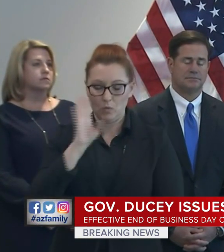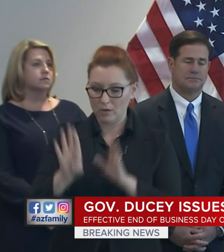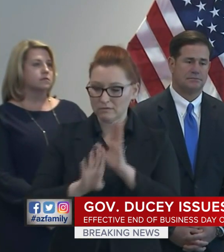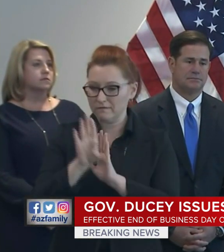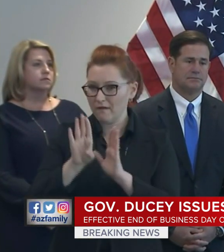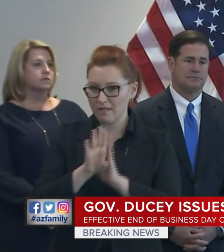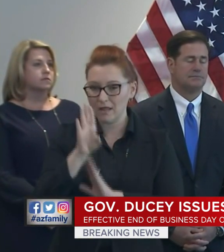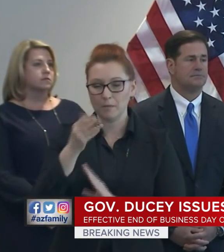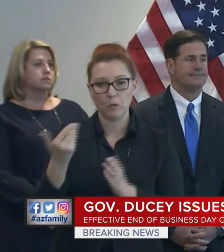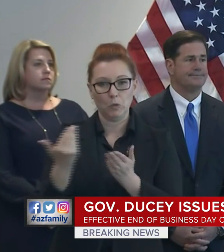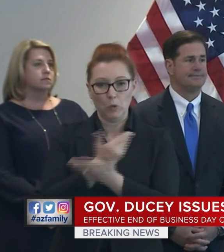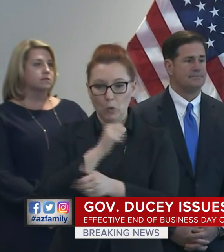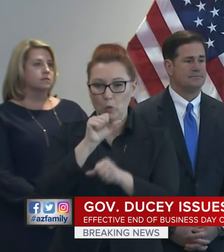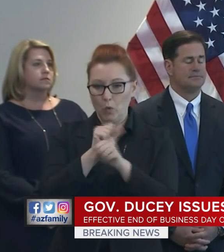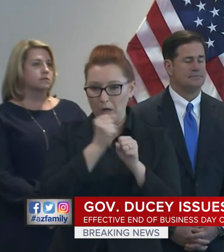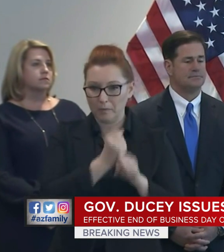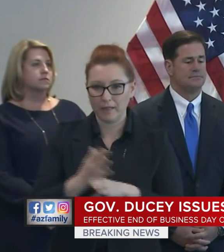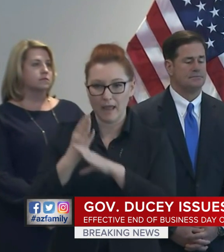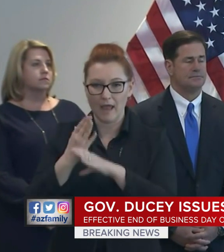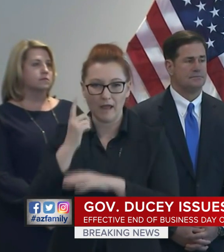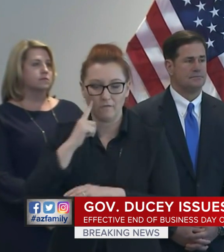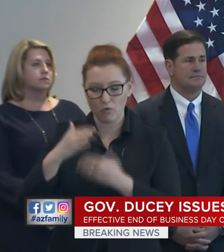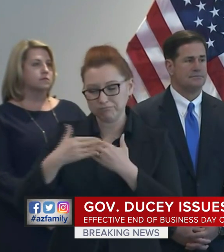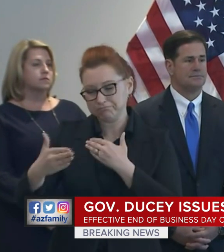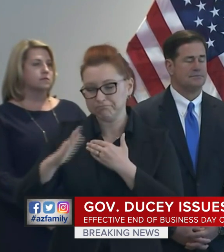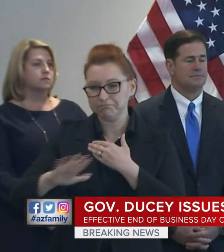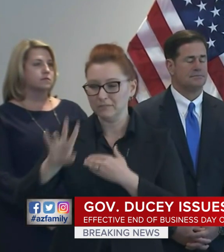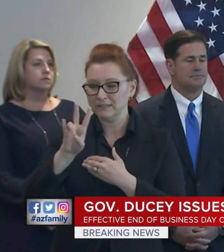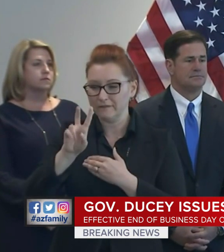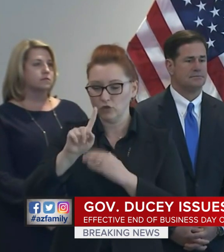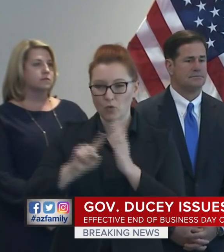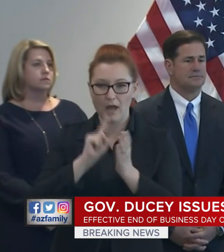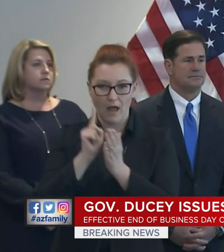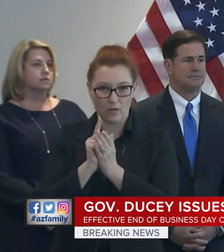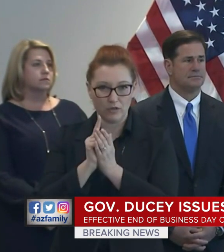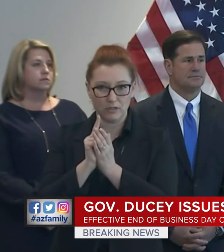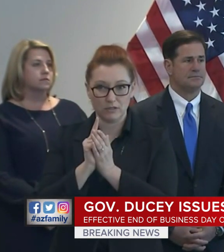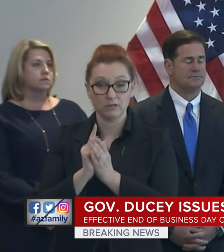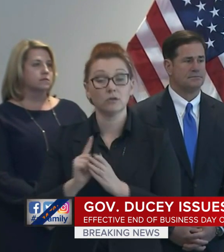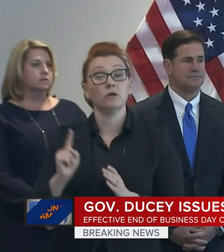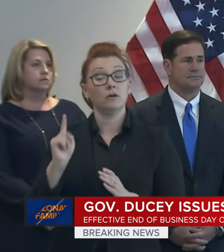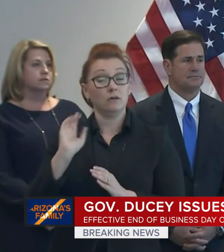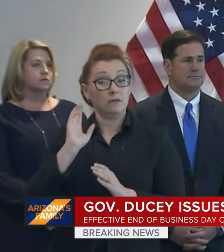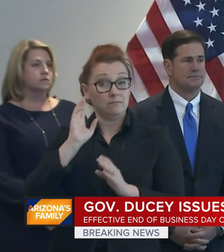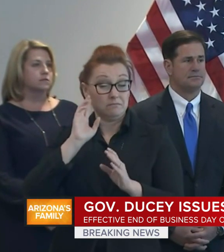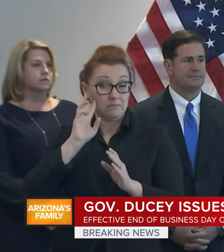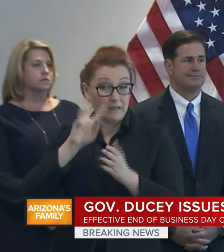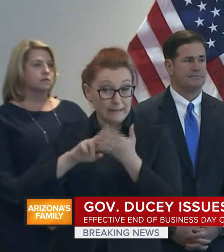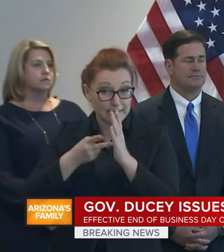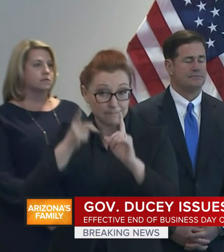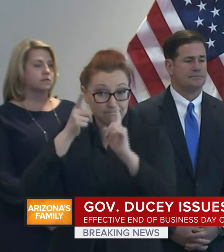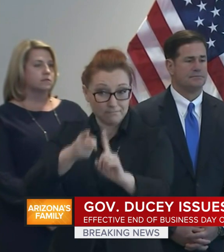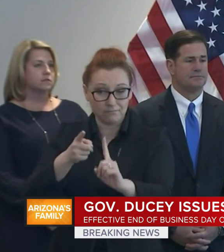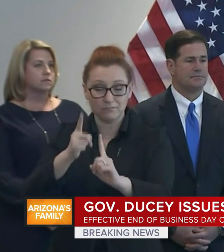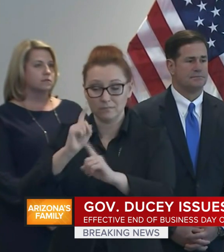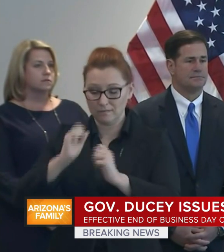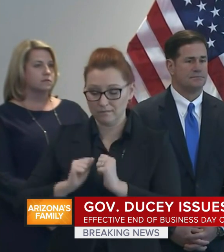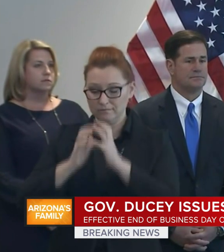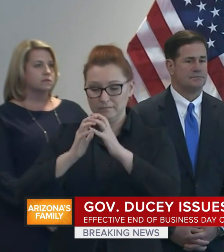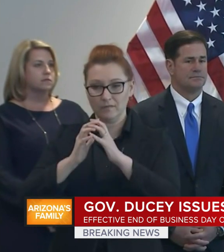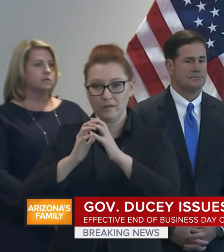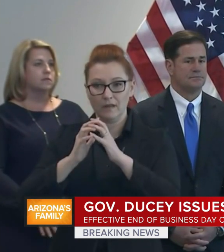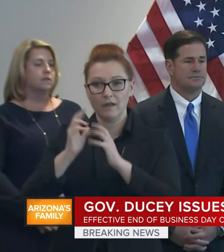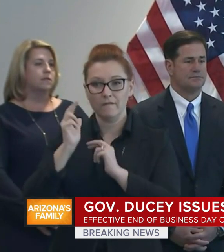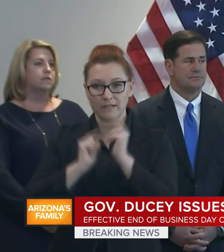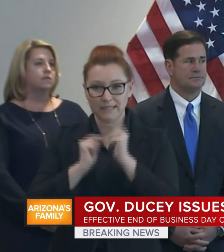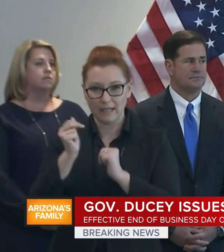hours with an estimated time of completion to reactivate the facility of 21 days. We'll do that through contracted